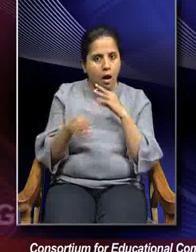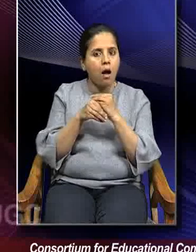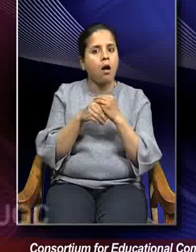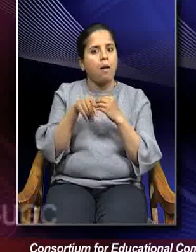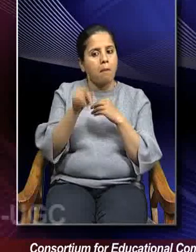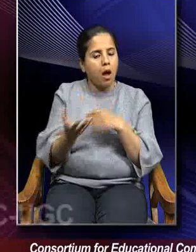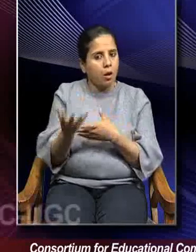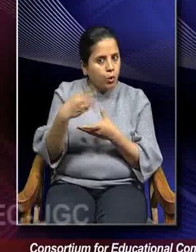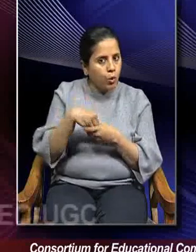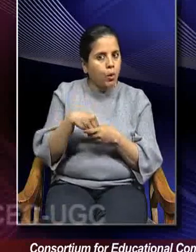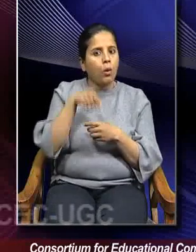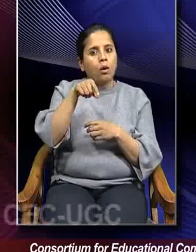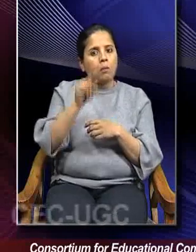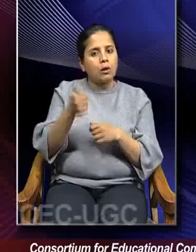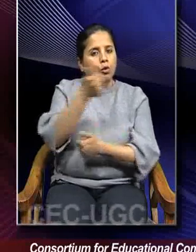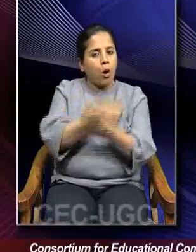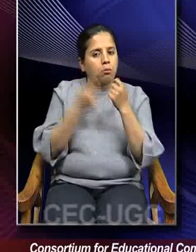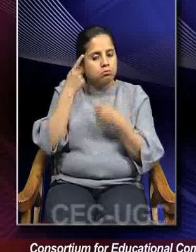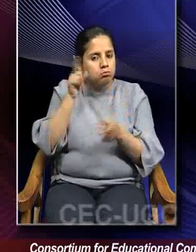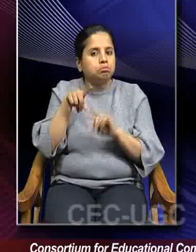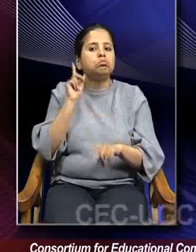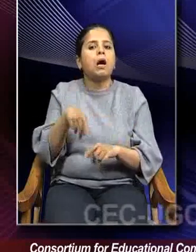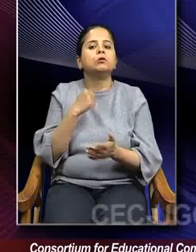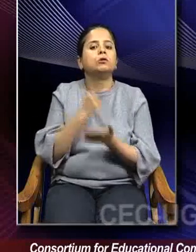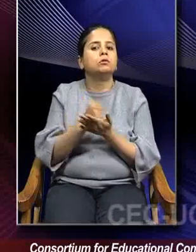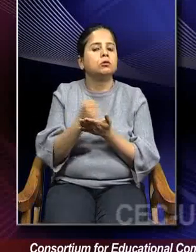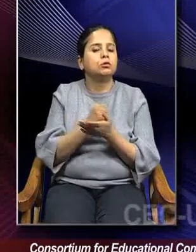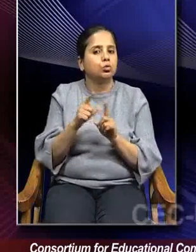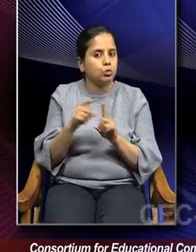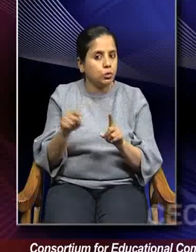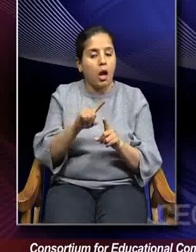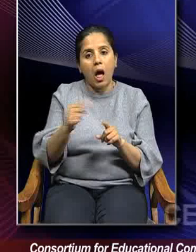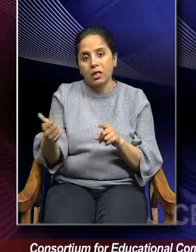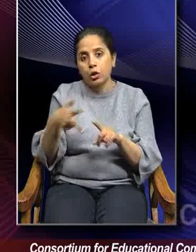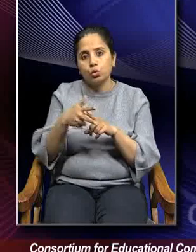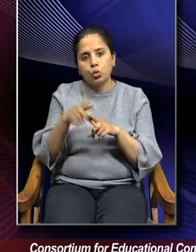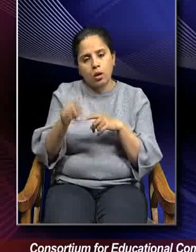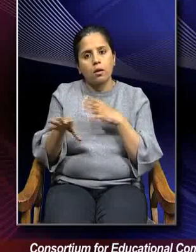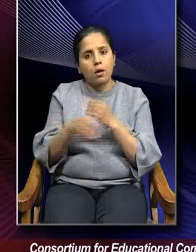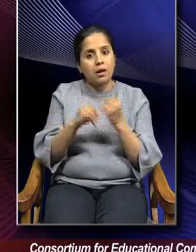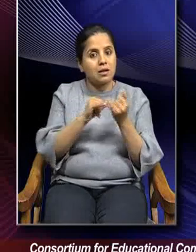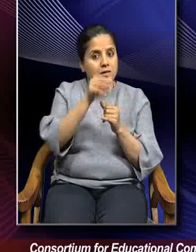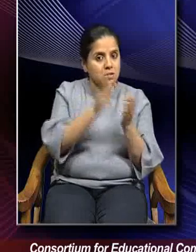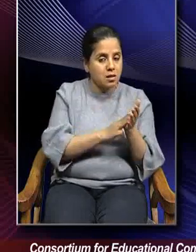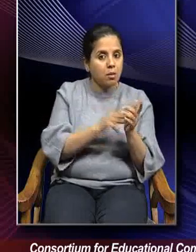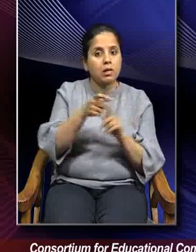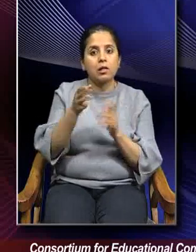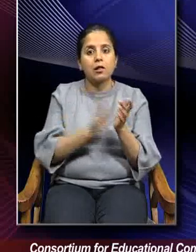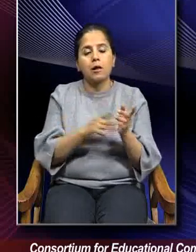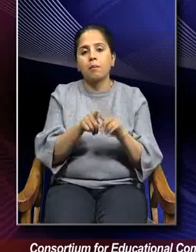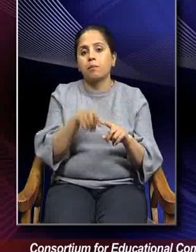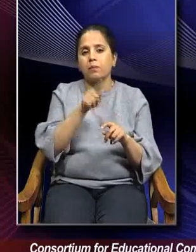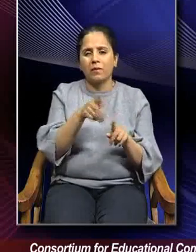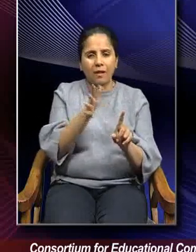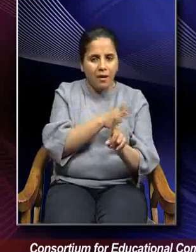include bhaed into your strategy. So other other tools are getting added. Sam and Dam, they remain the same